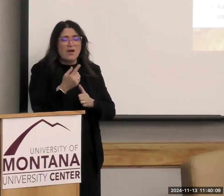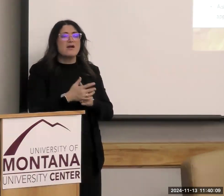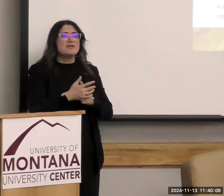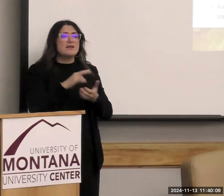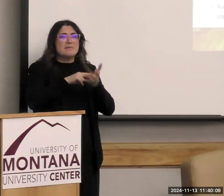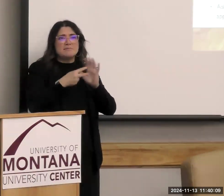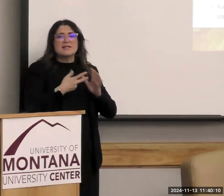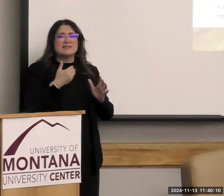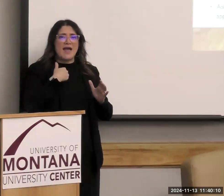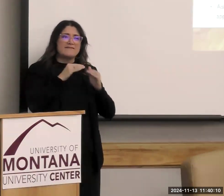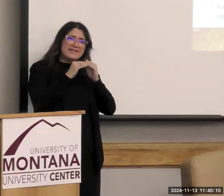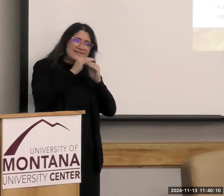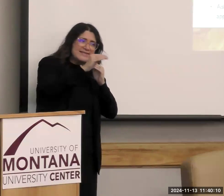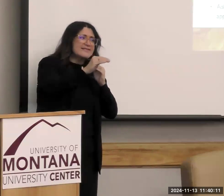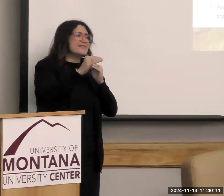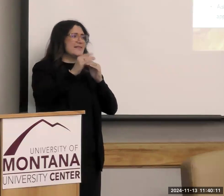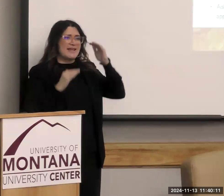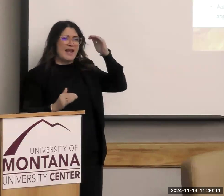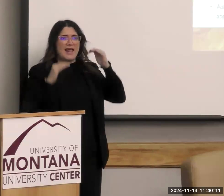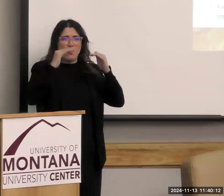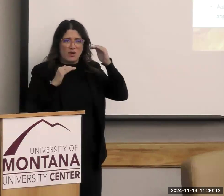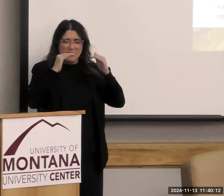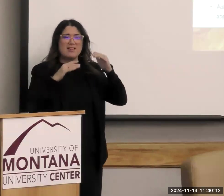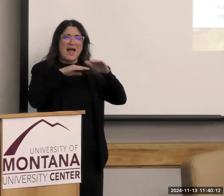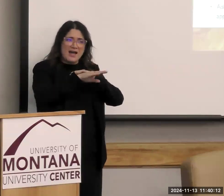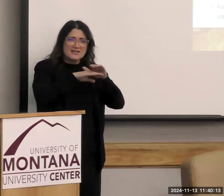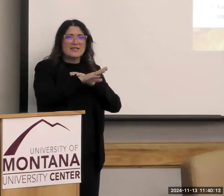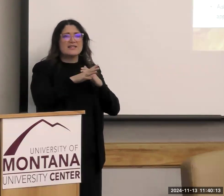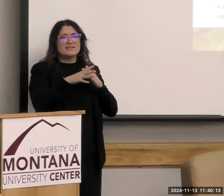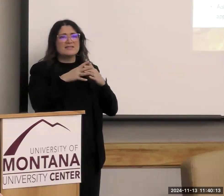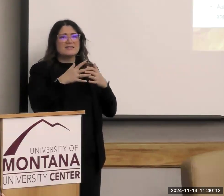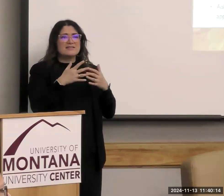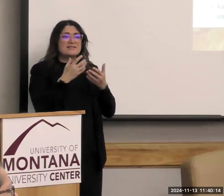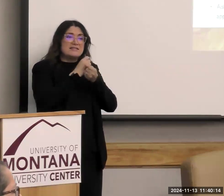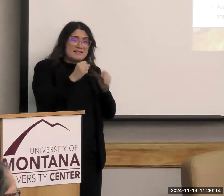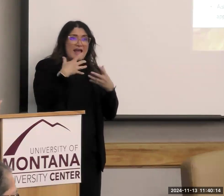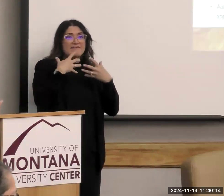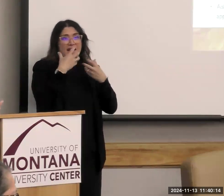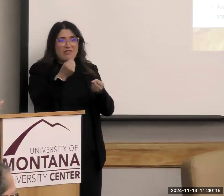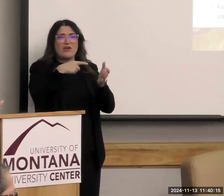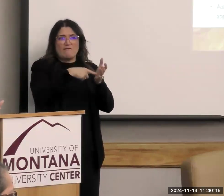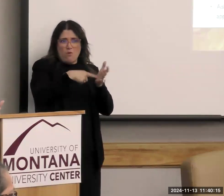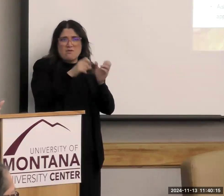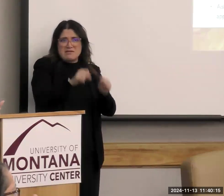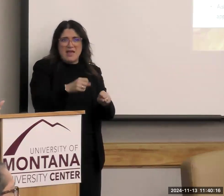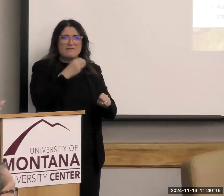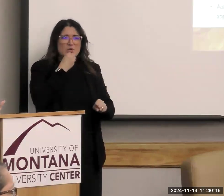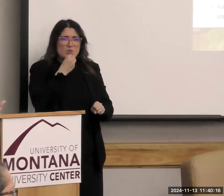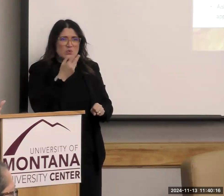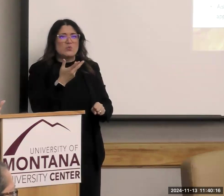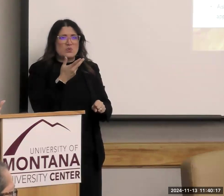to have consistent and equitable access to healthy, safe, affordable foods essential to optimal health and well-being. And the